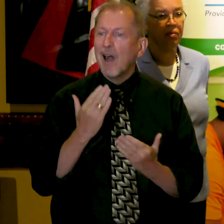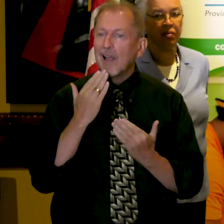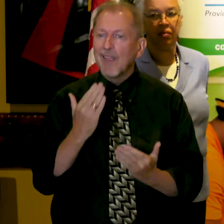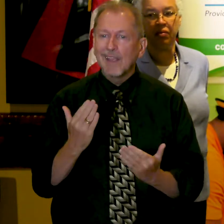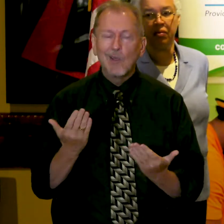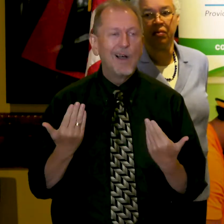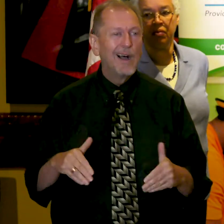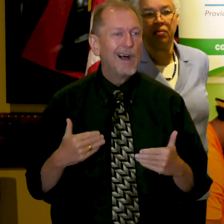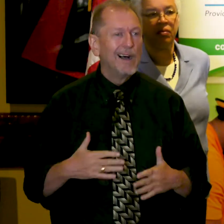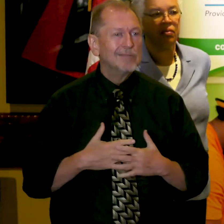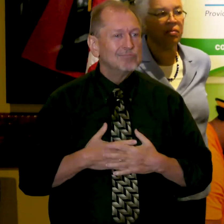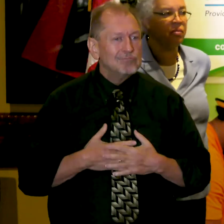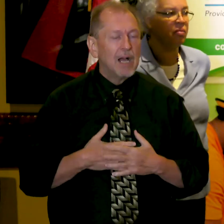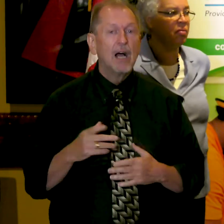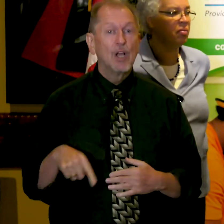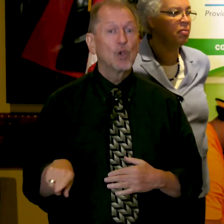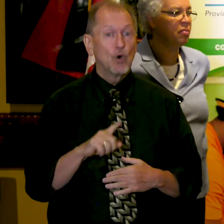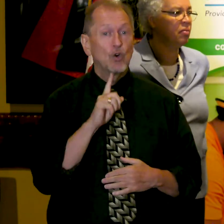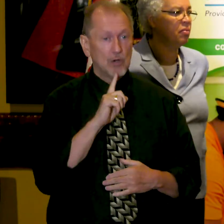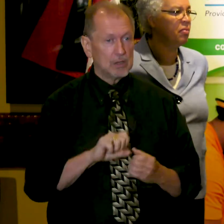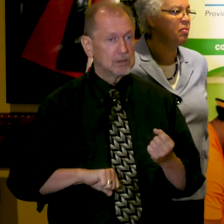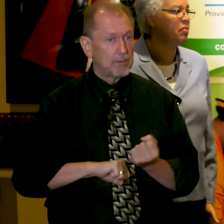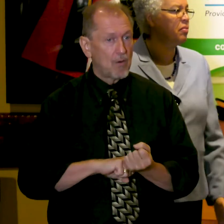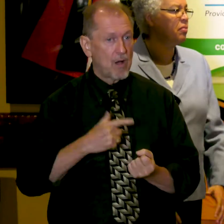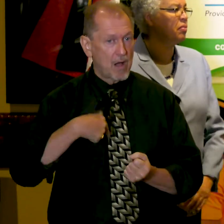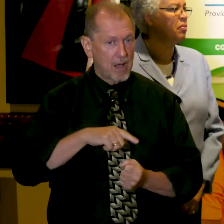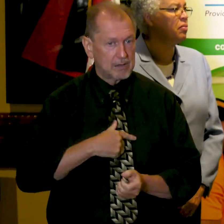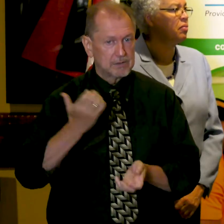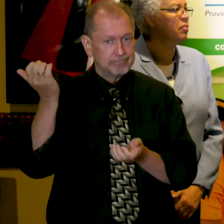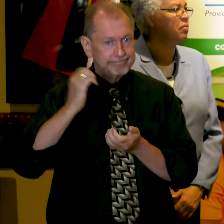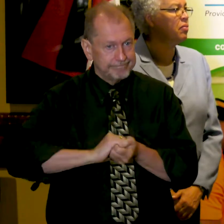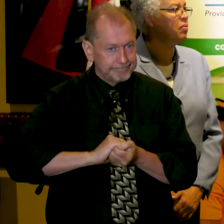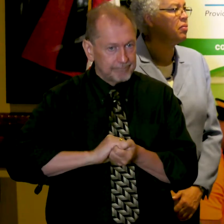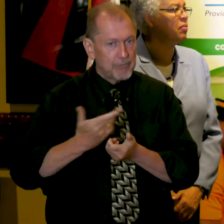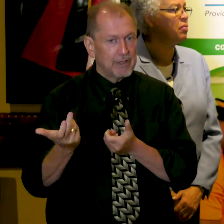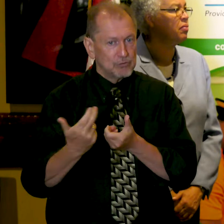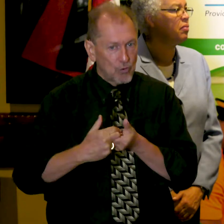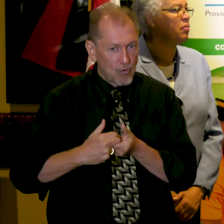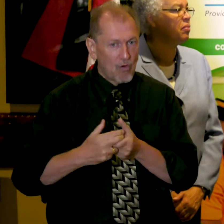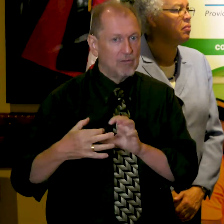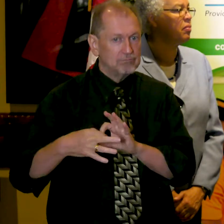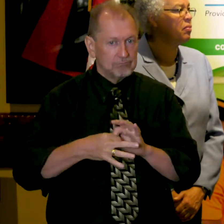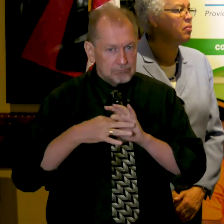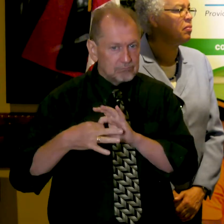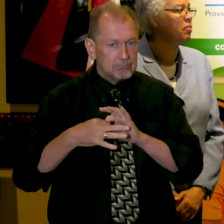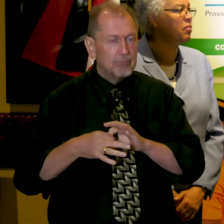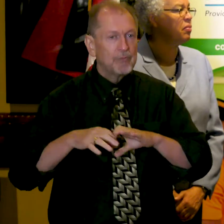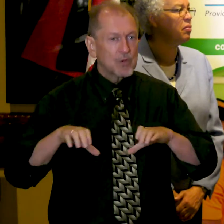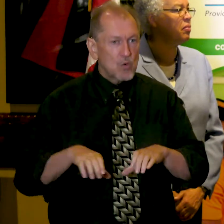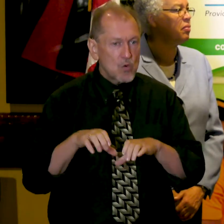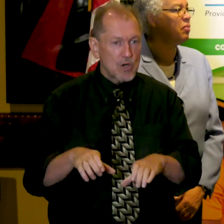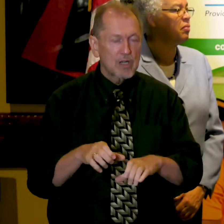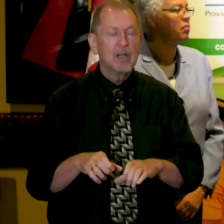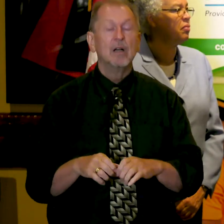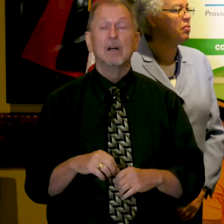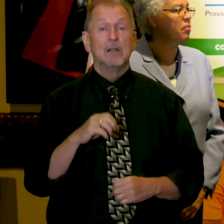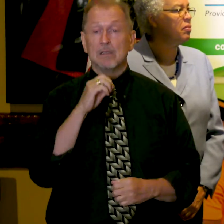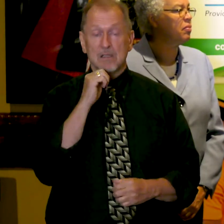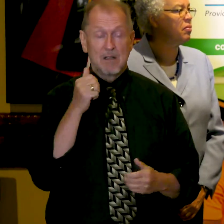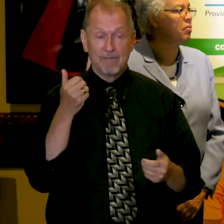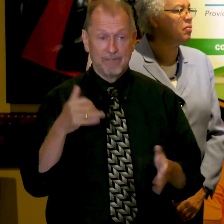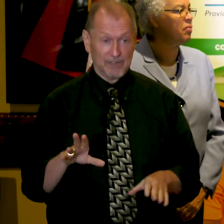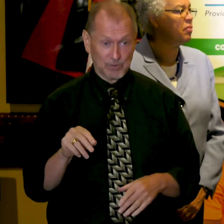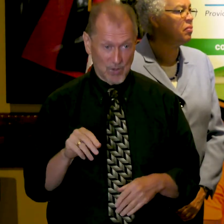You guys have really joined us, partnered with us in this journey. And I do call it a journey because I know